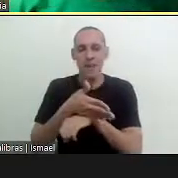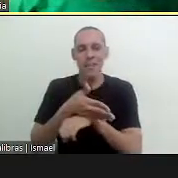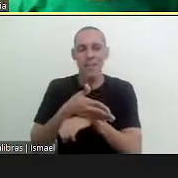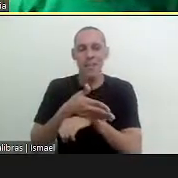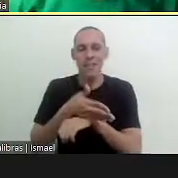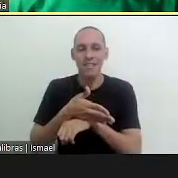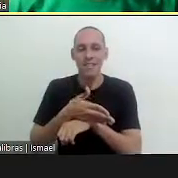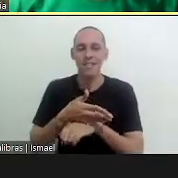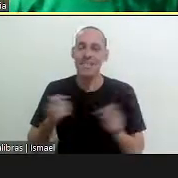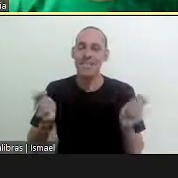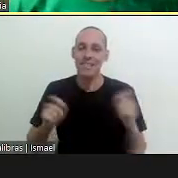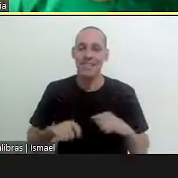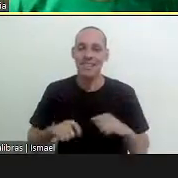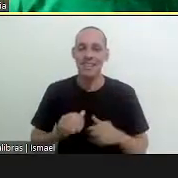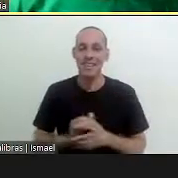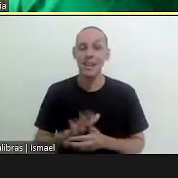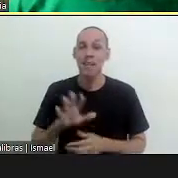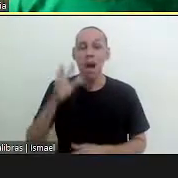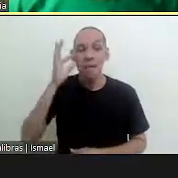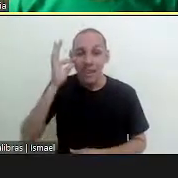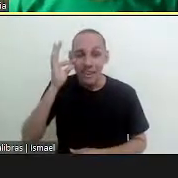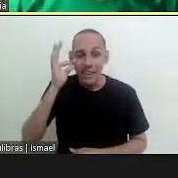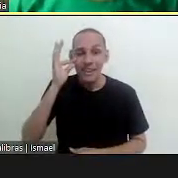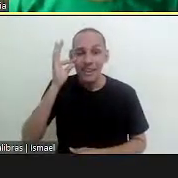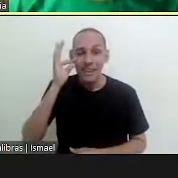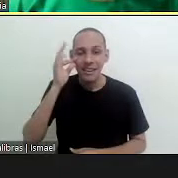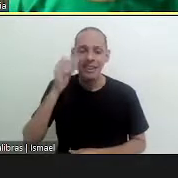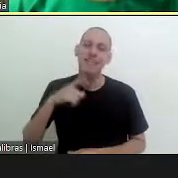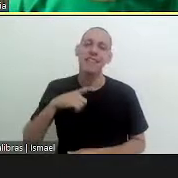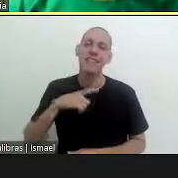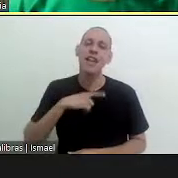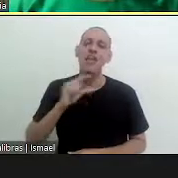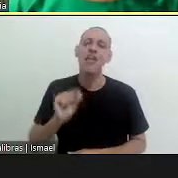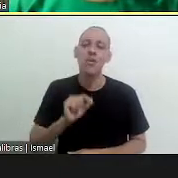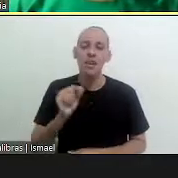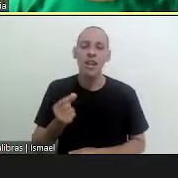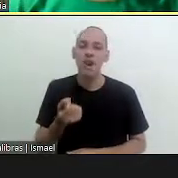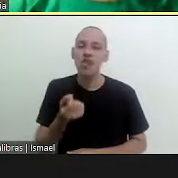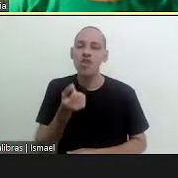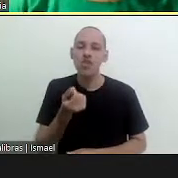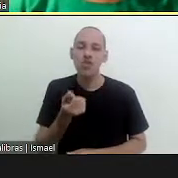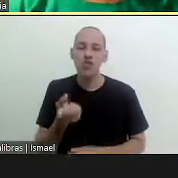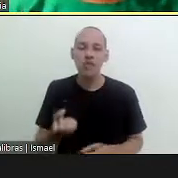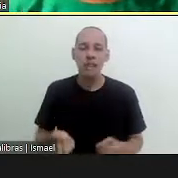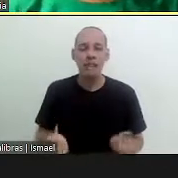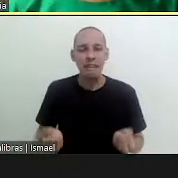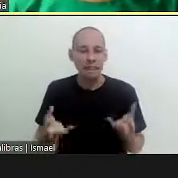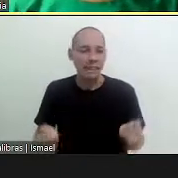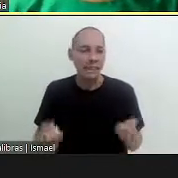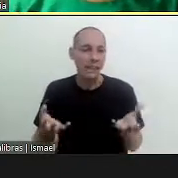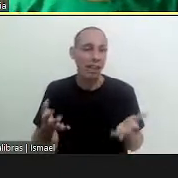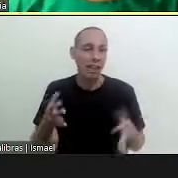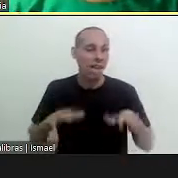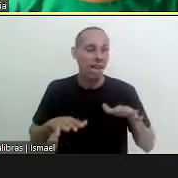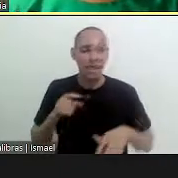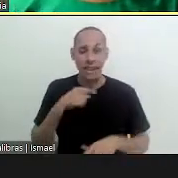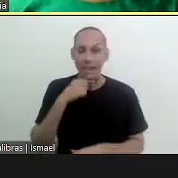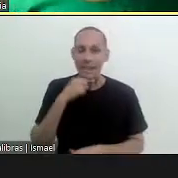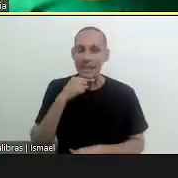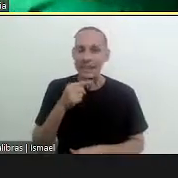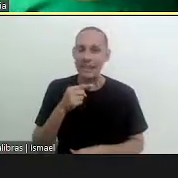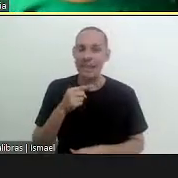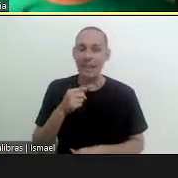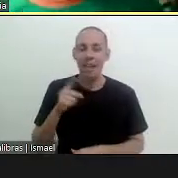to participate while it was in person there's an issue of the funding of the costs and many